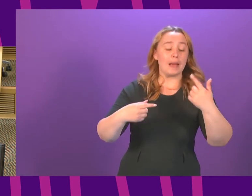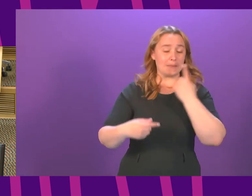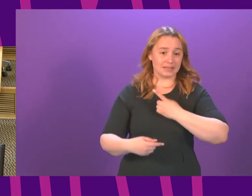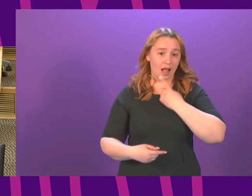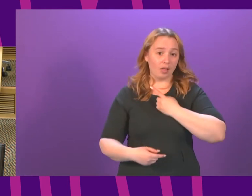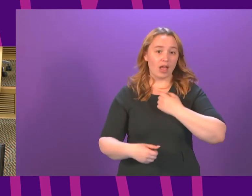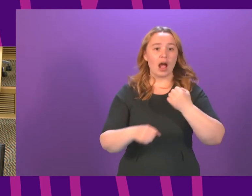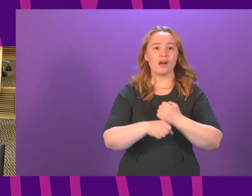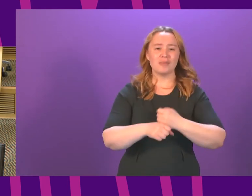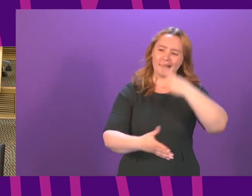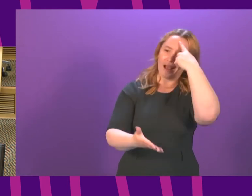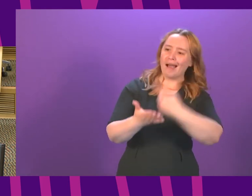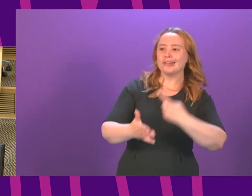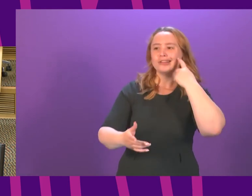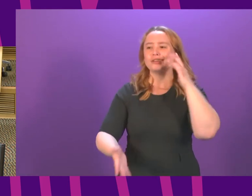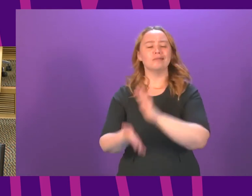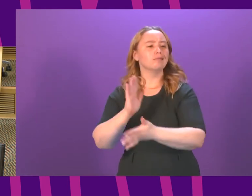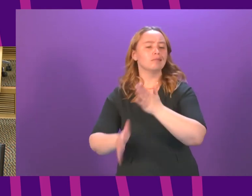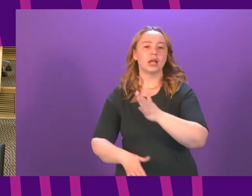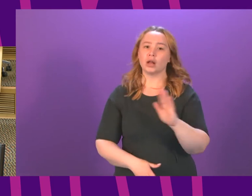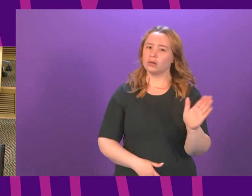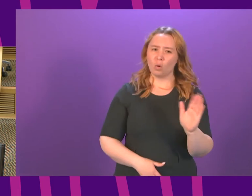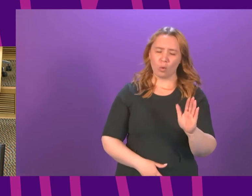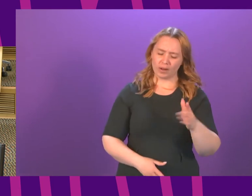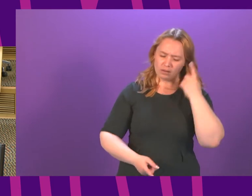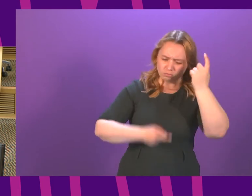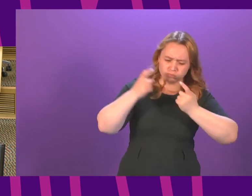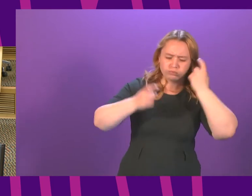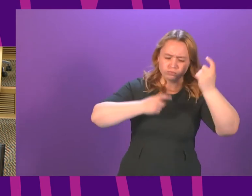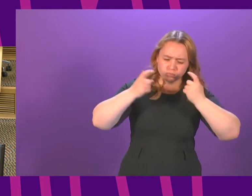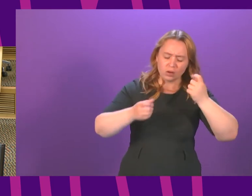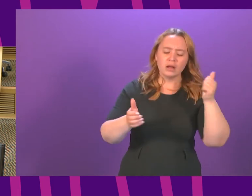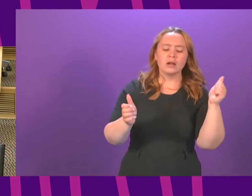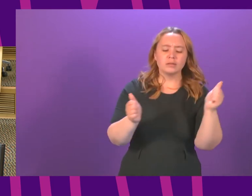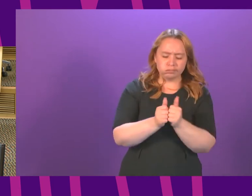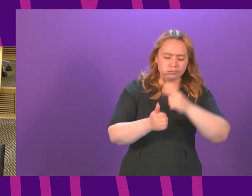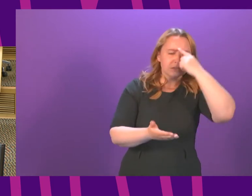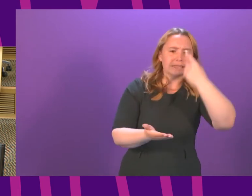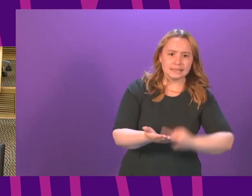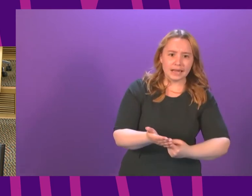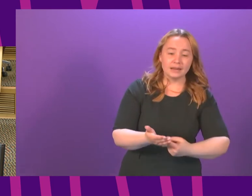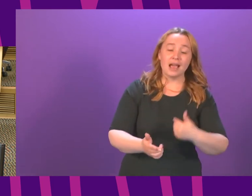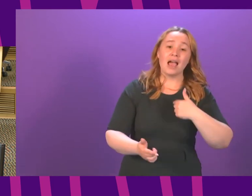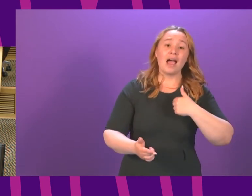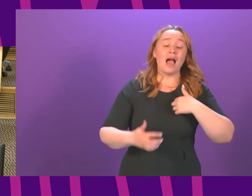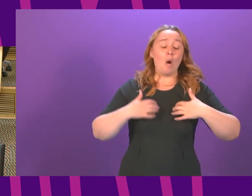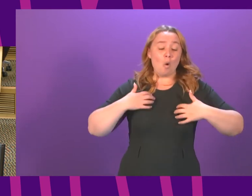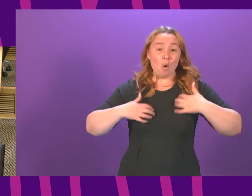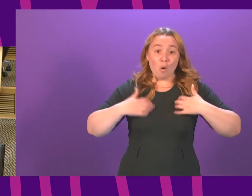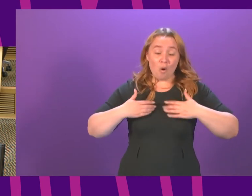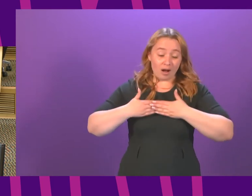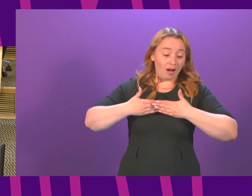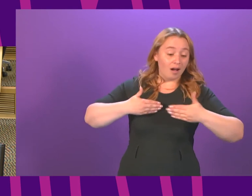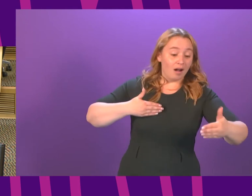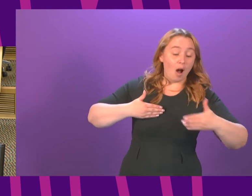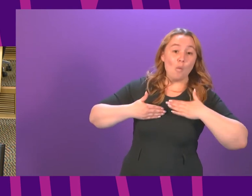any of these decisions lightly. I absolutely long for the day that I can stand here and say no more restrictions are required